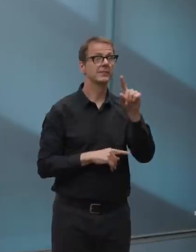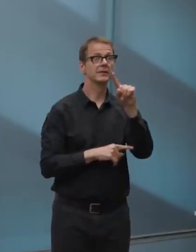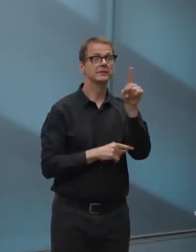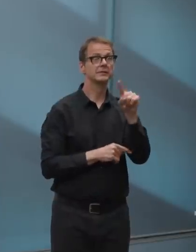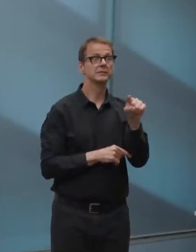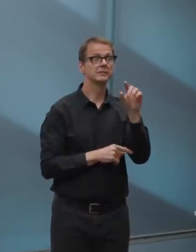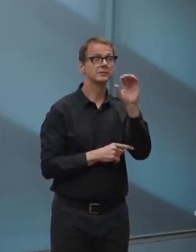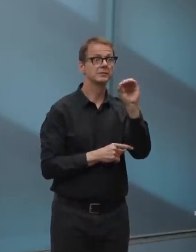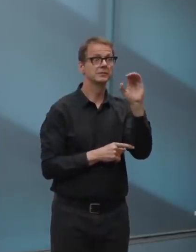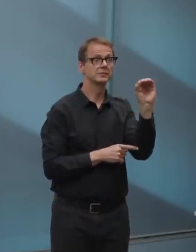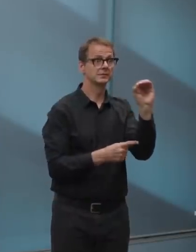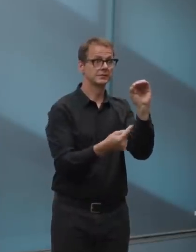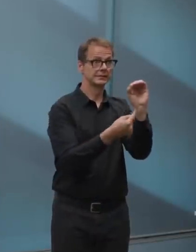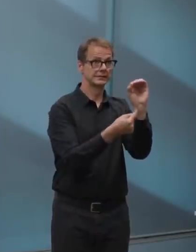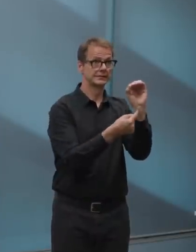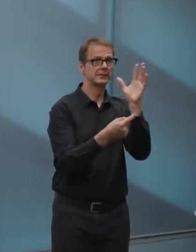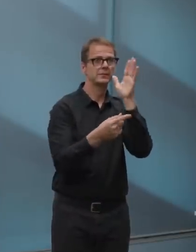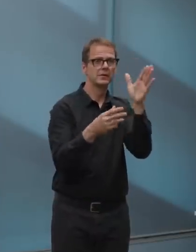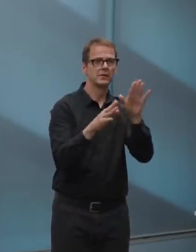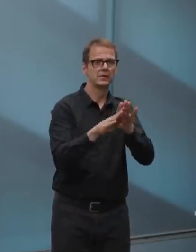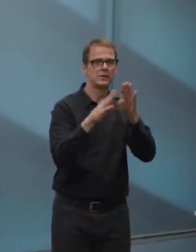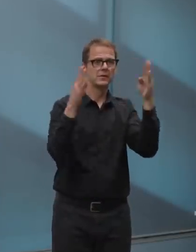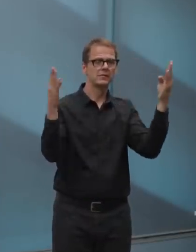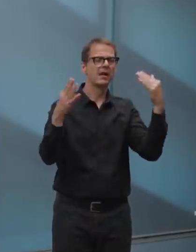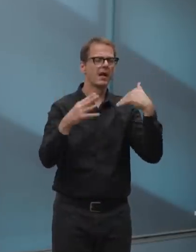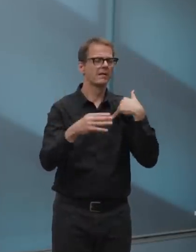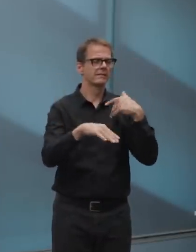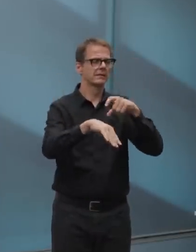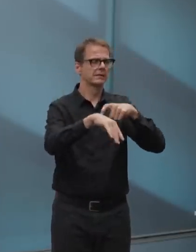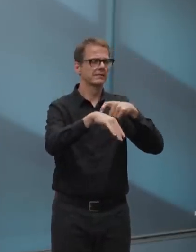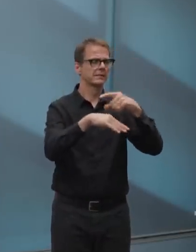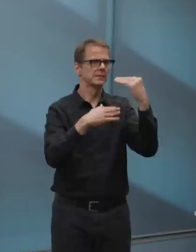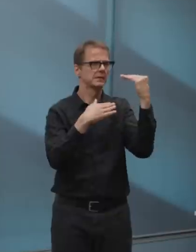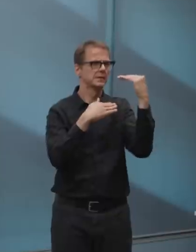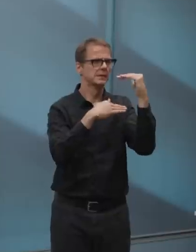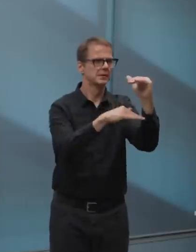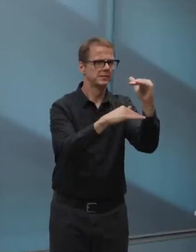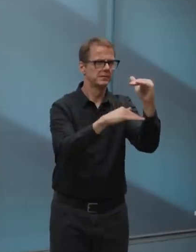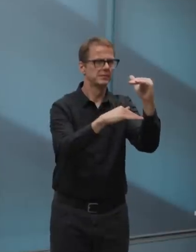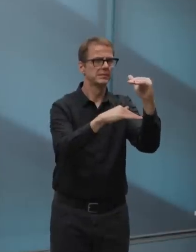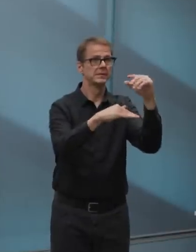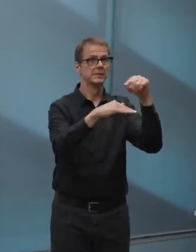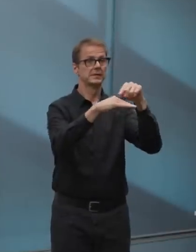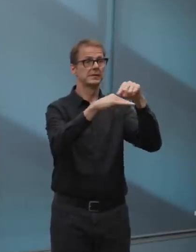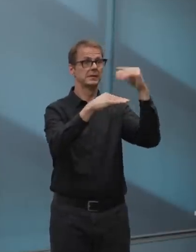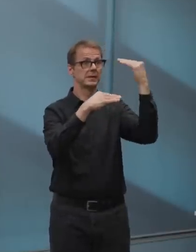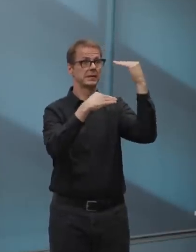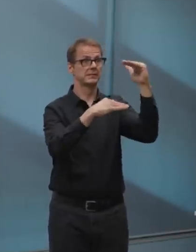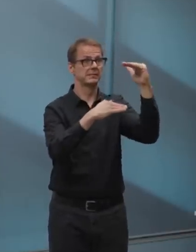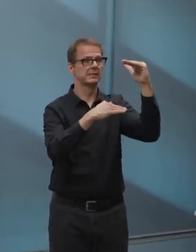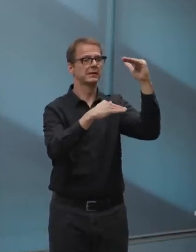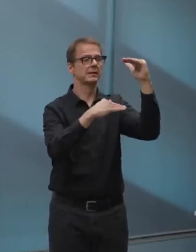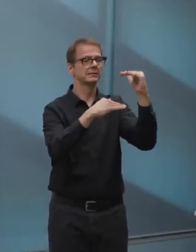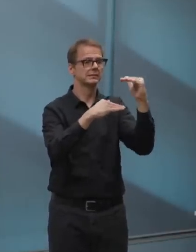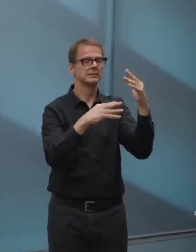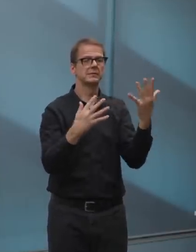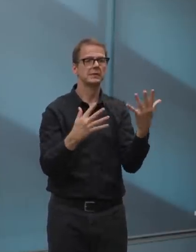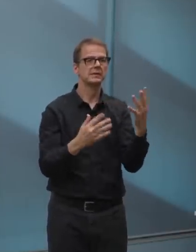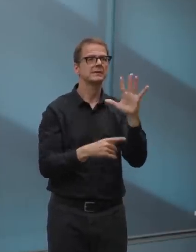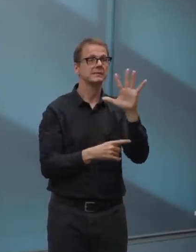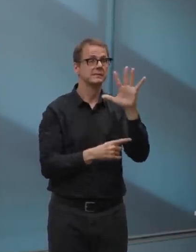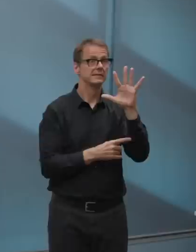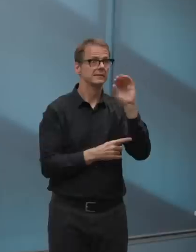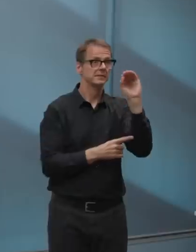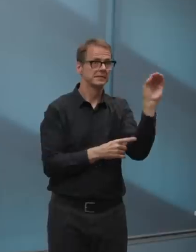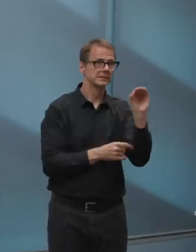the operating restrictions will include limiting capacity to 50%, controlling entry to, uh, 90 tickets per